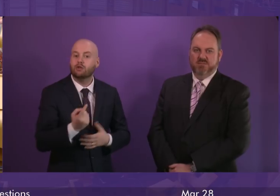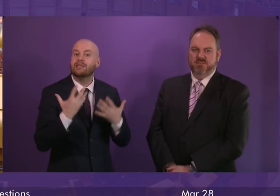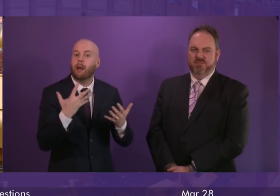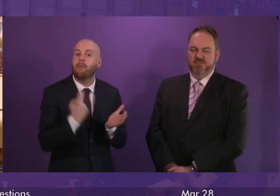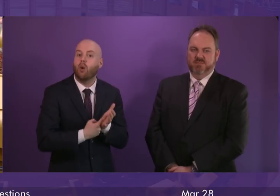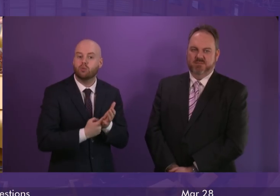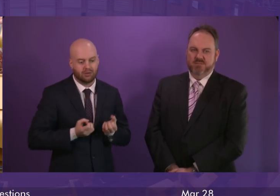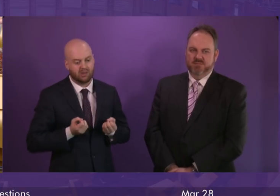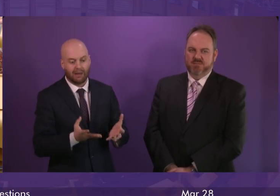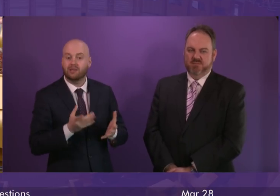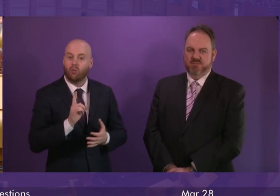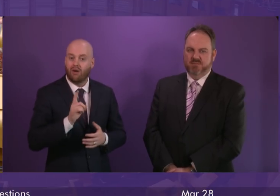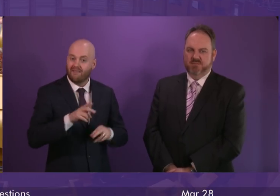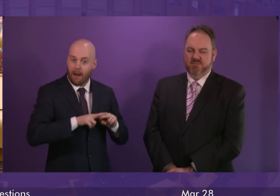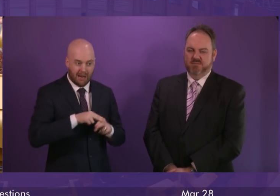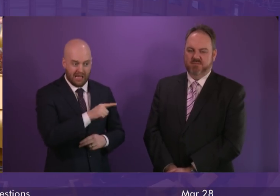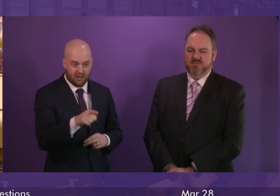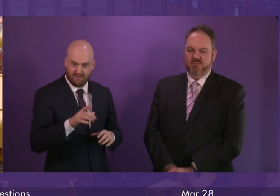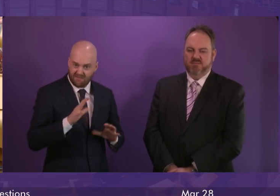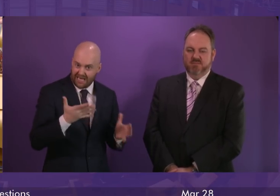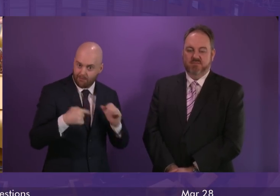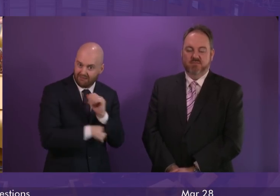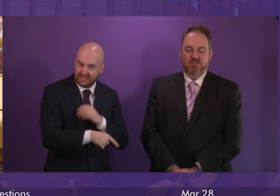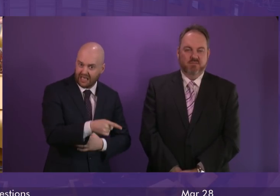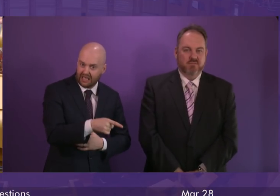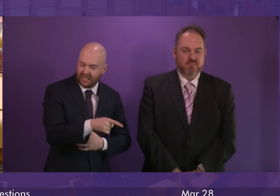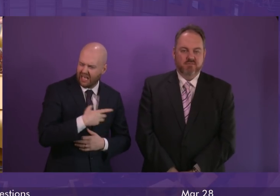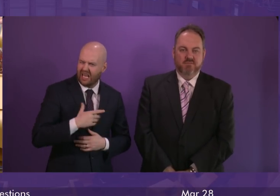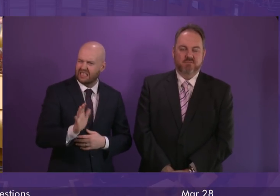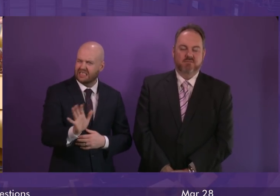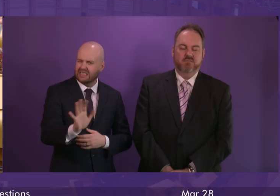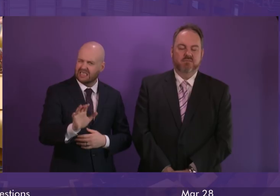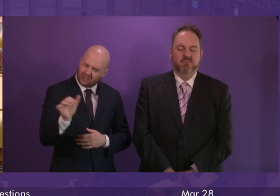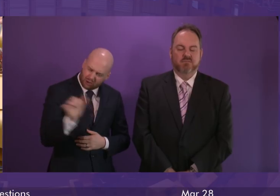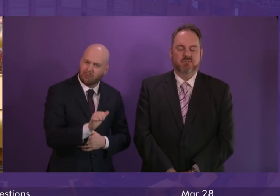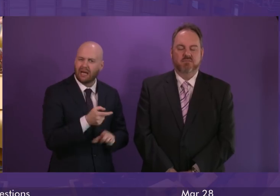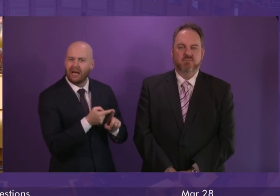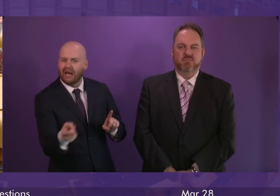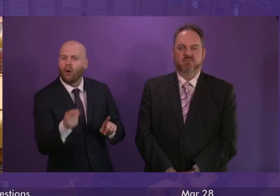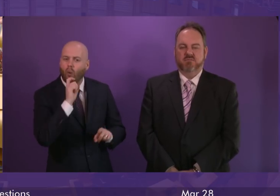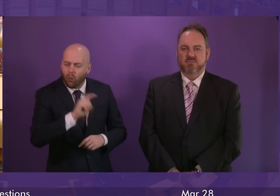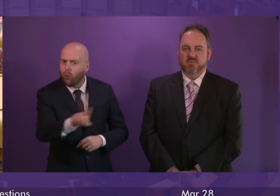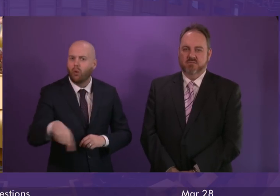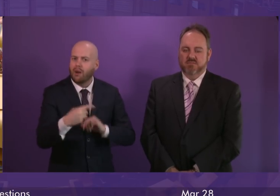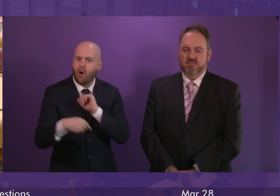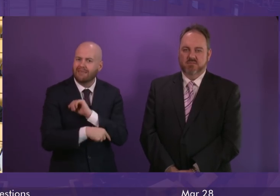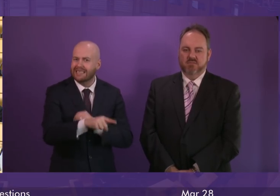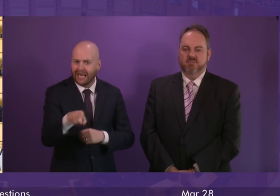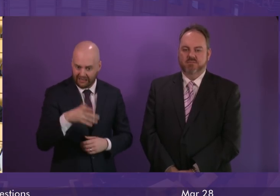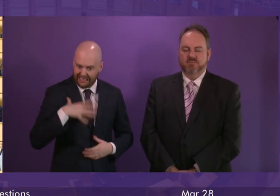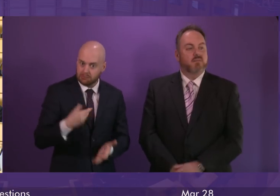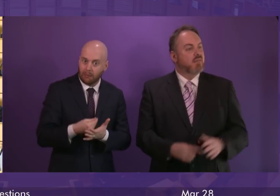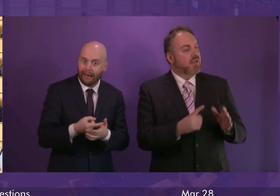not living in poverty. If we're going to do this, which we are committed to doing, we must make sure that the money gets to those most in need.